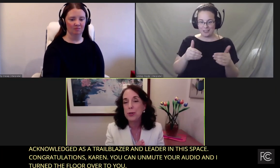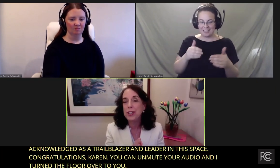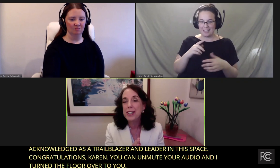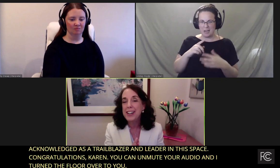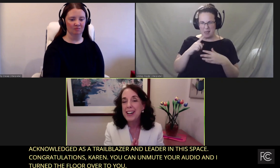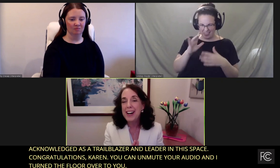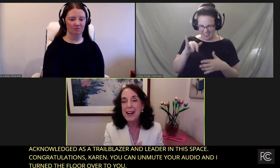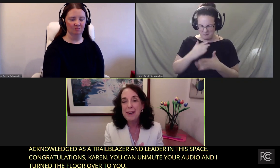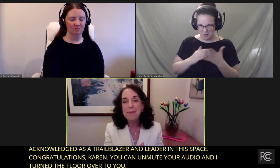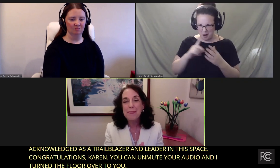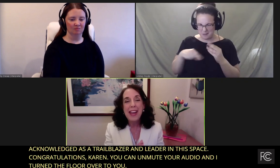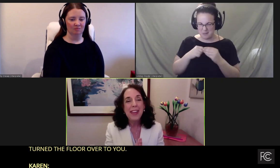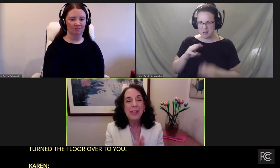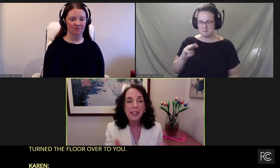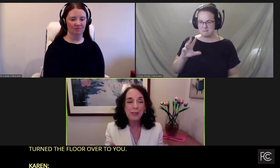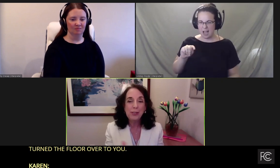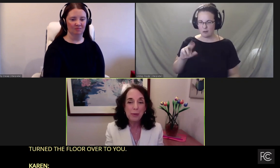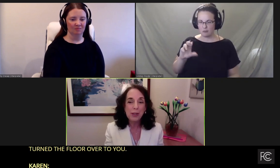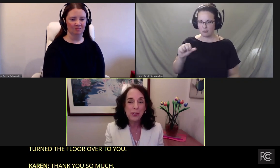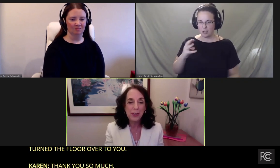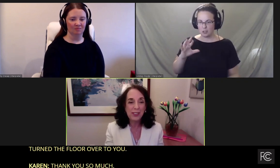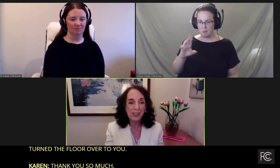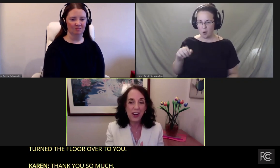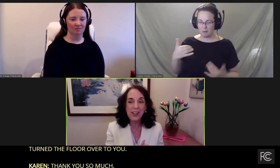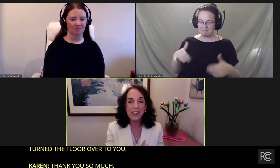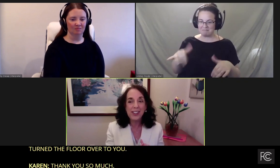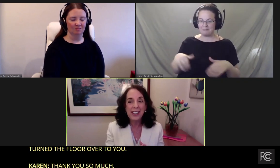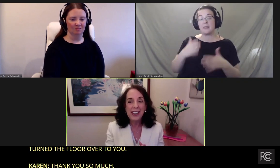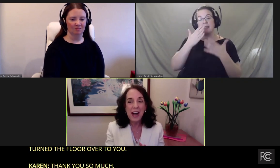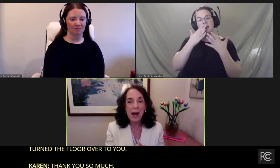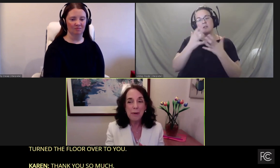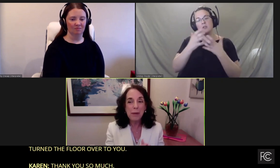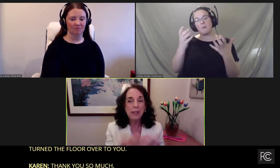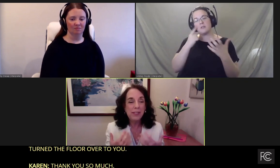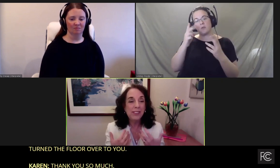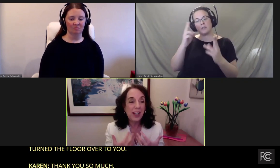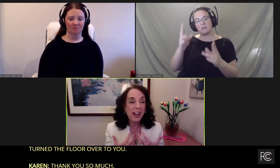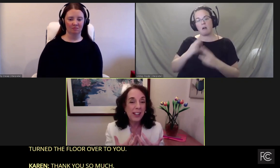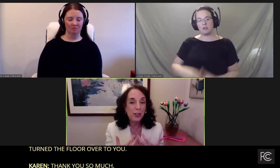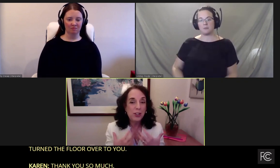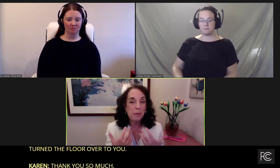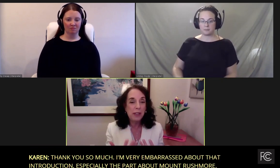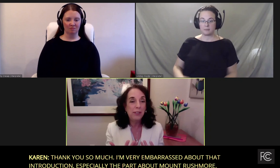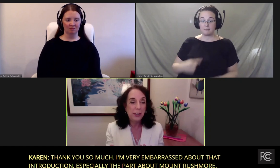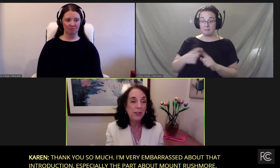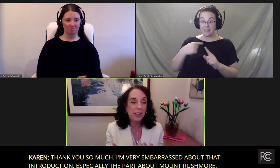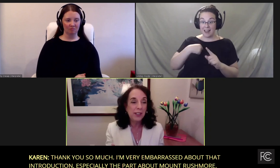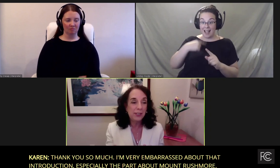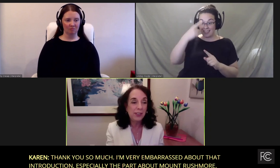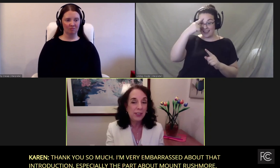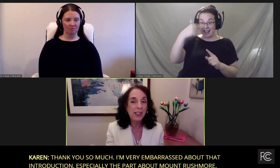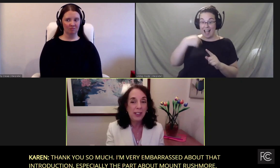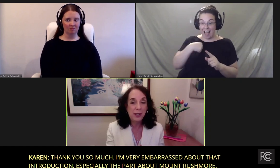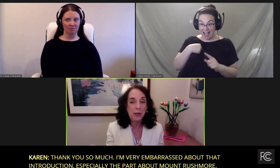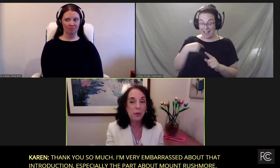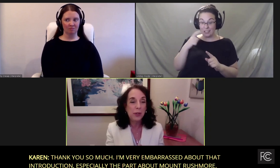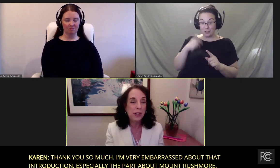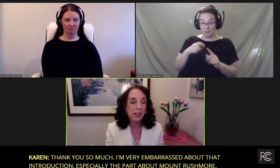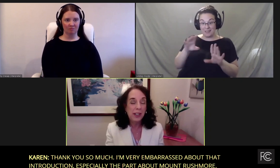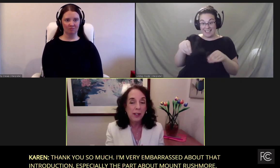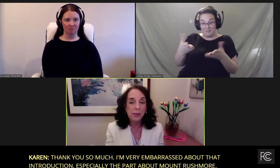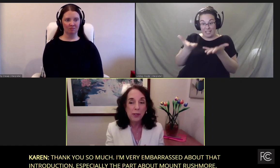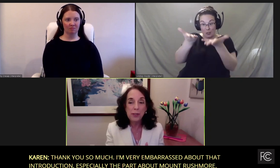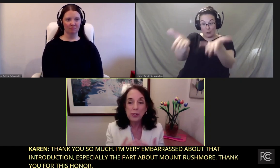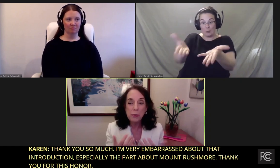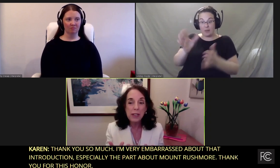Mount Rushmore. And thank you so much for this honor. But I believe it is I who should be giving you the FCC the